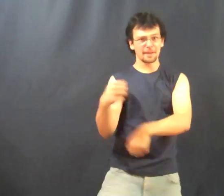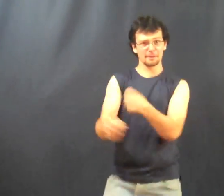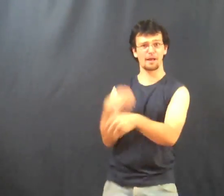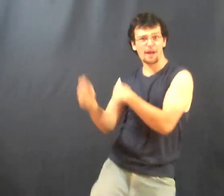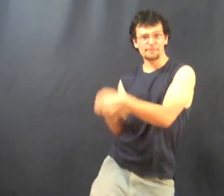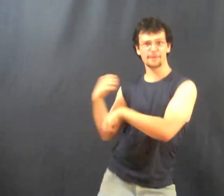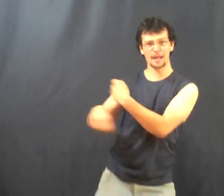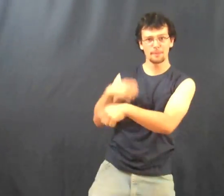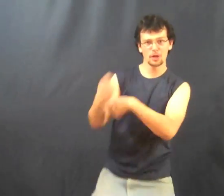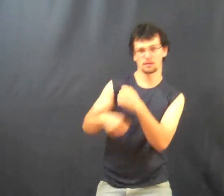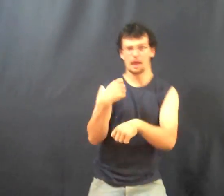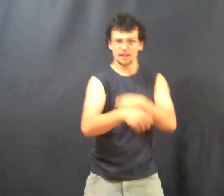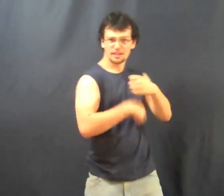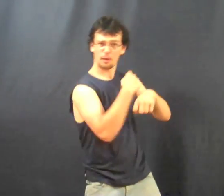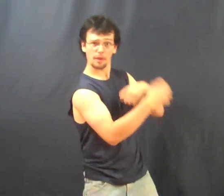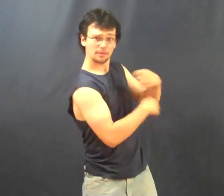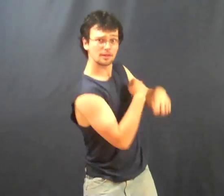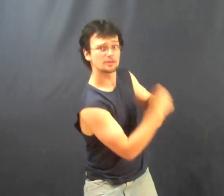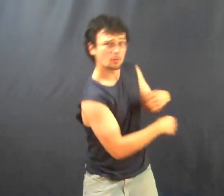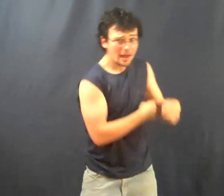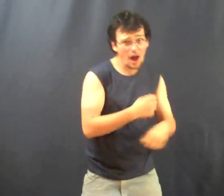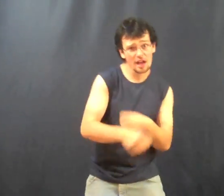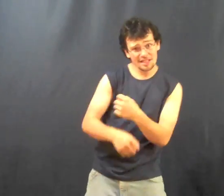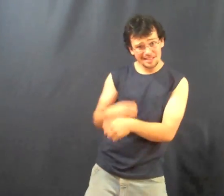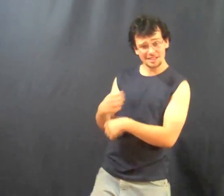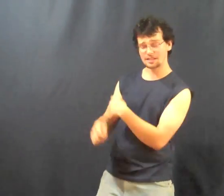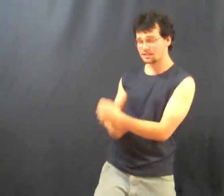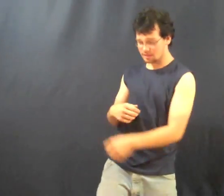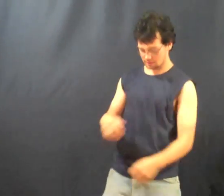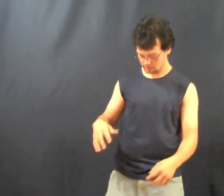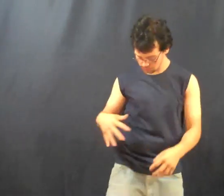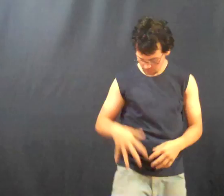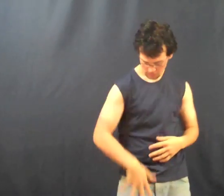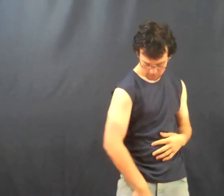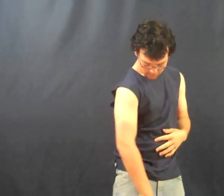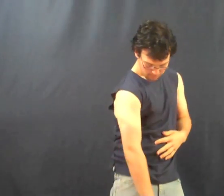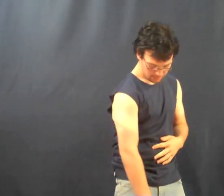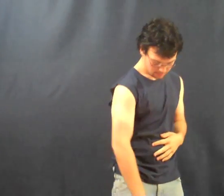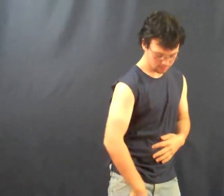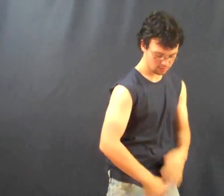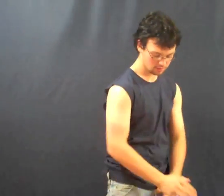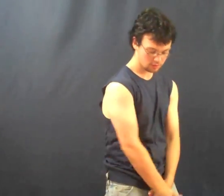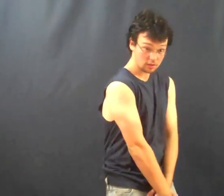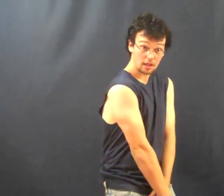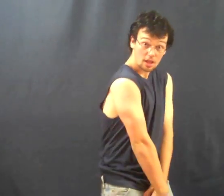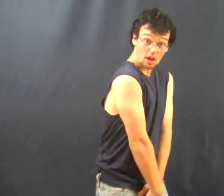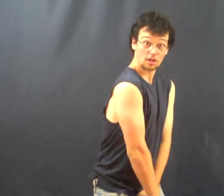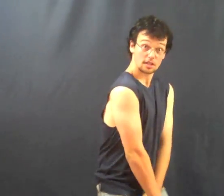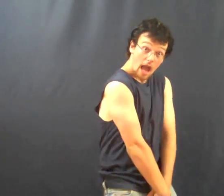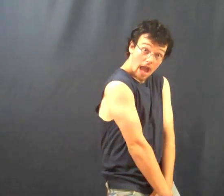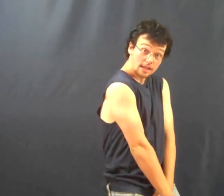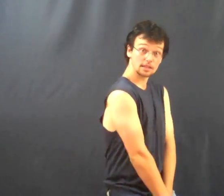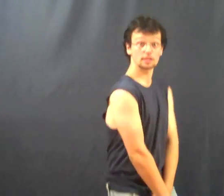Some people might come super white. You look at my pants, you can see they're tight.